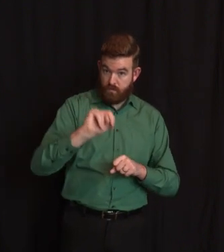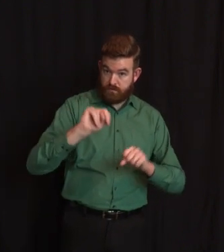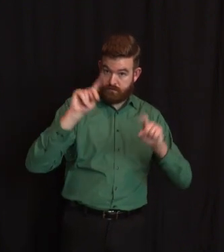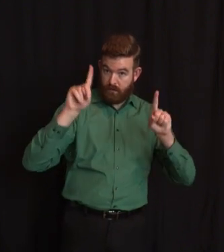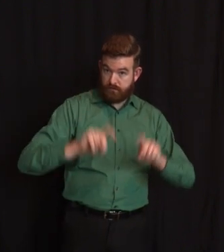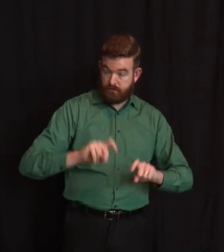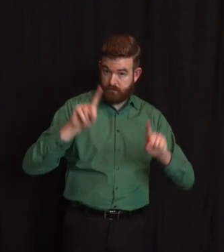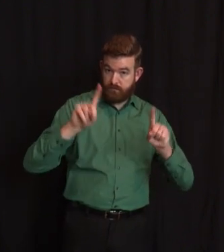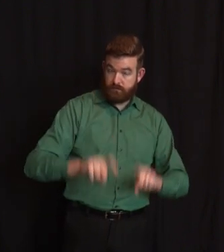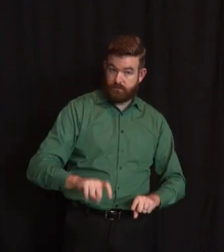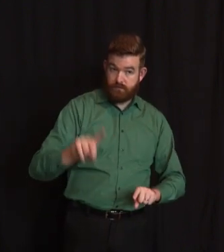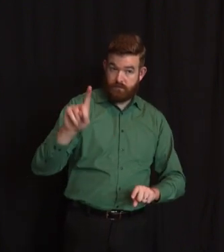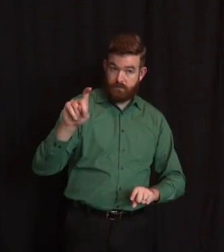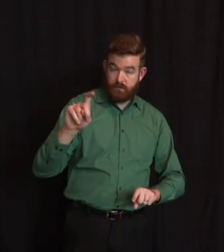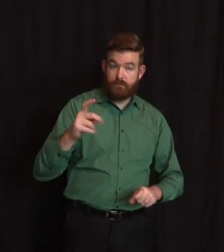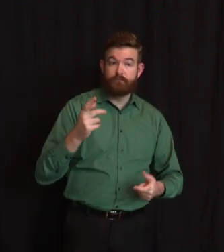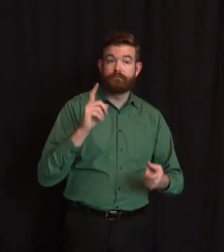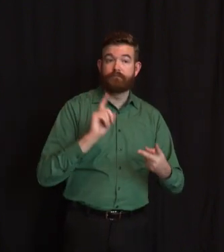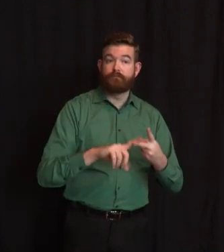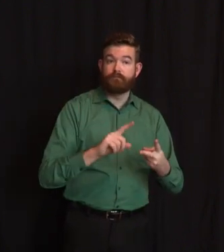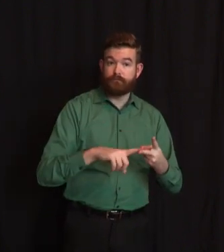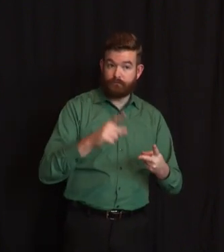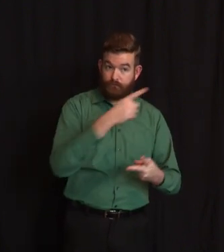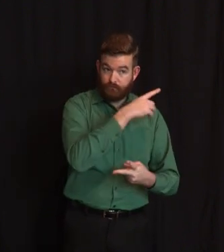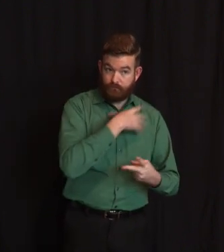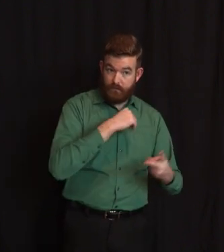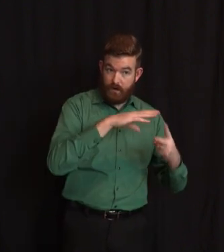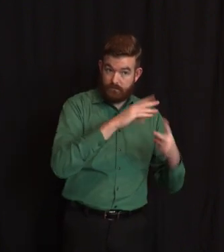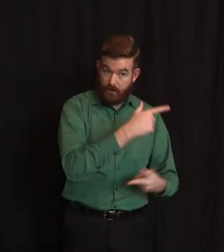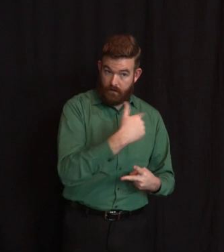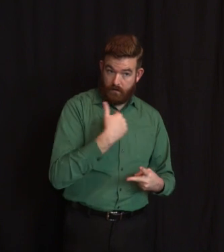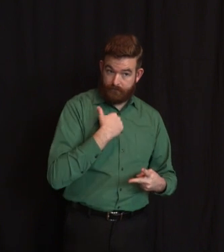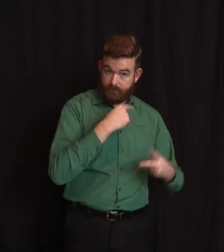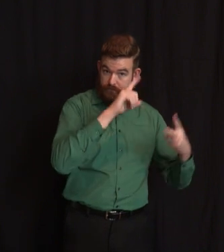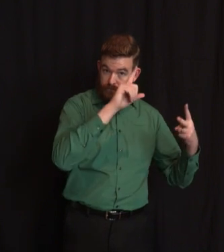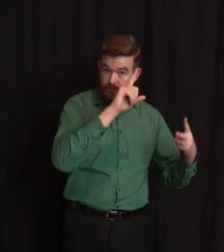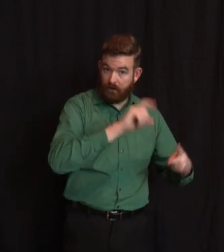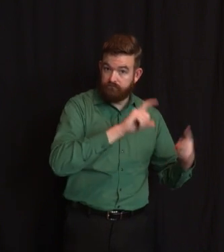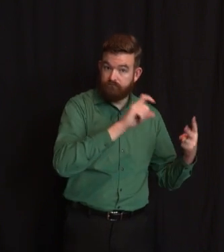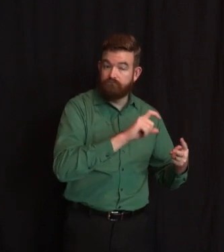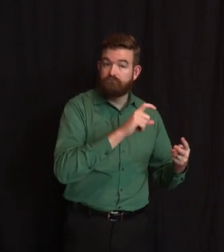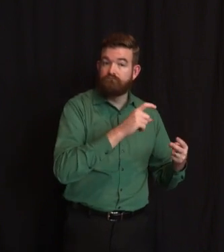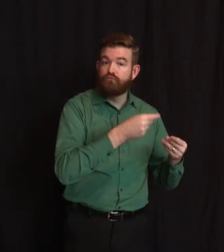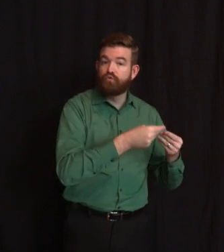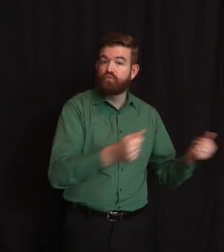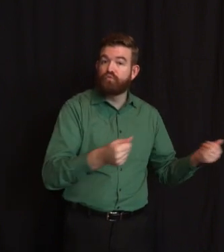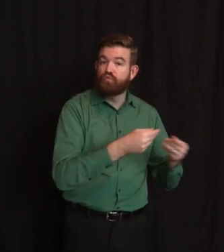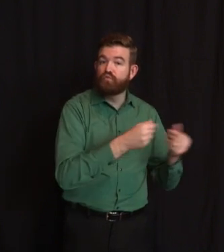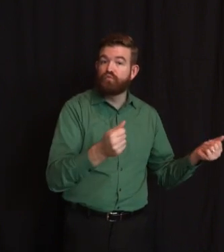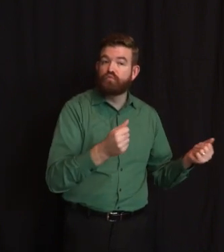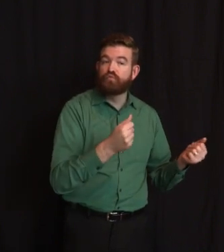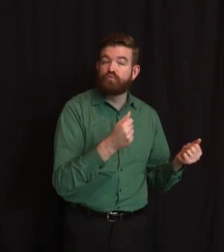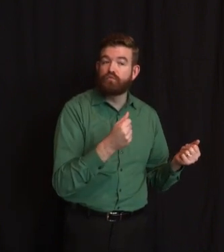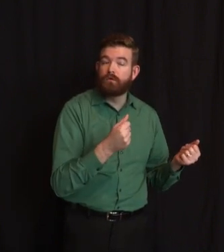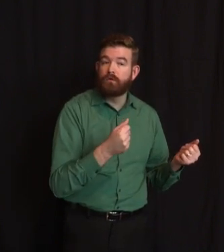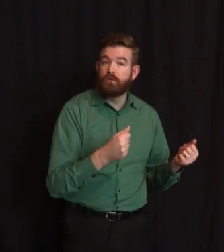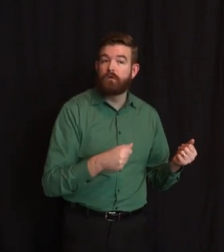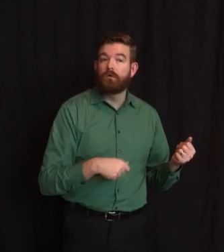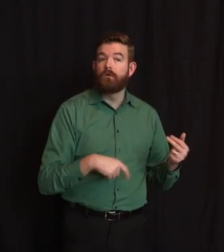any test kits? How will New Jersey and the other states make good on this testing and tracing